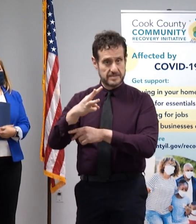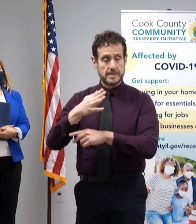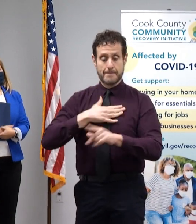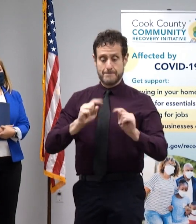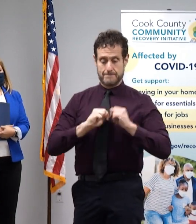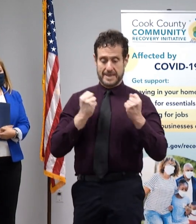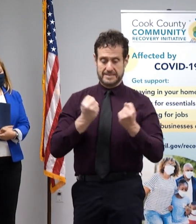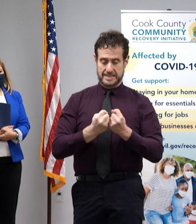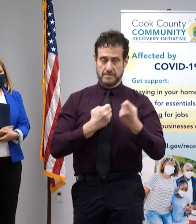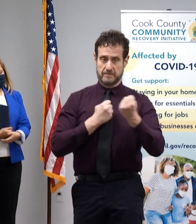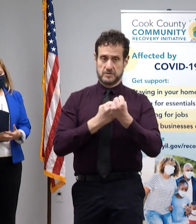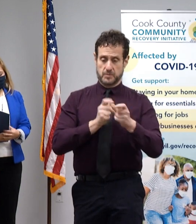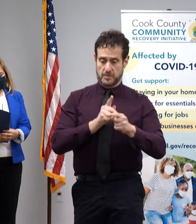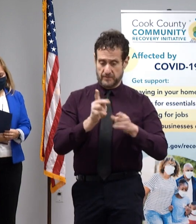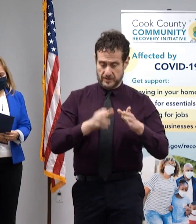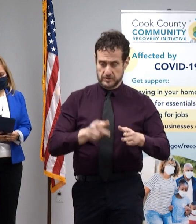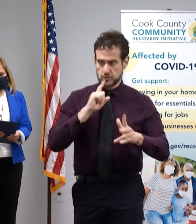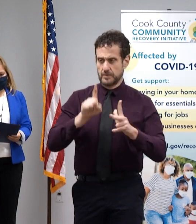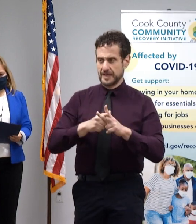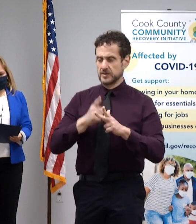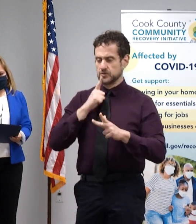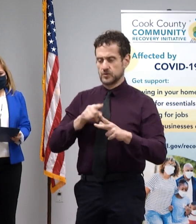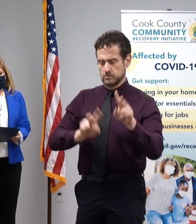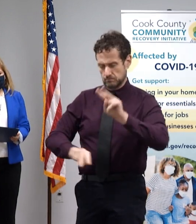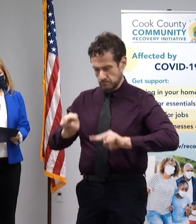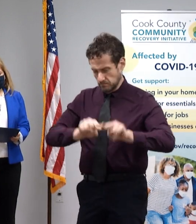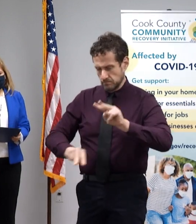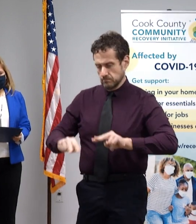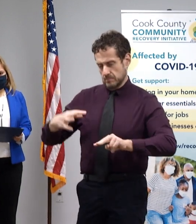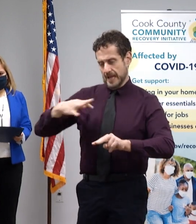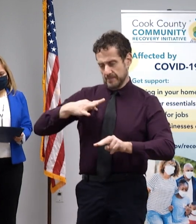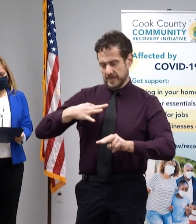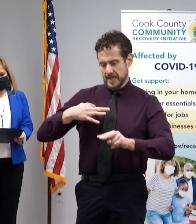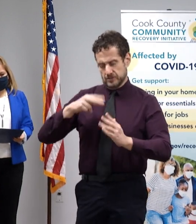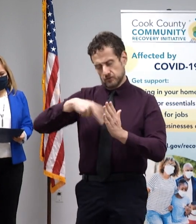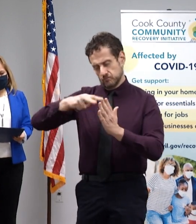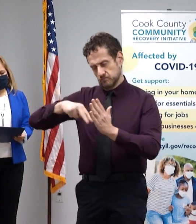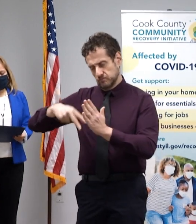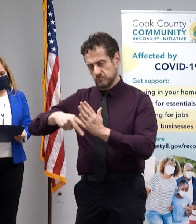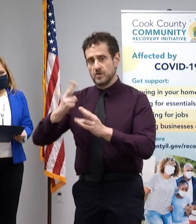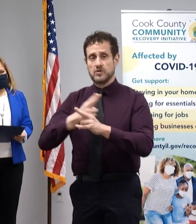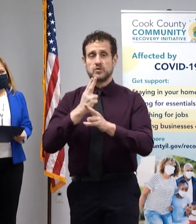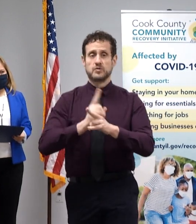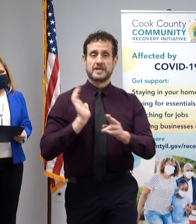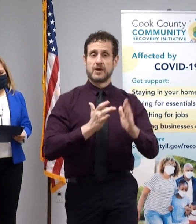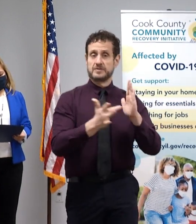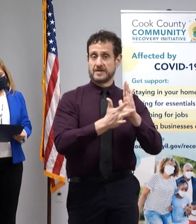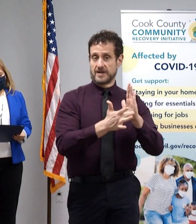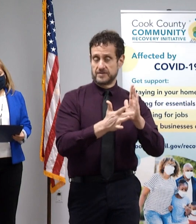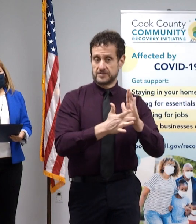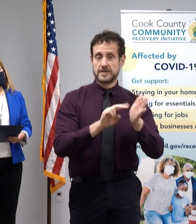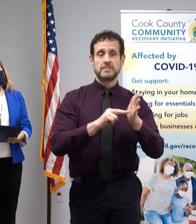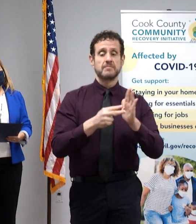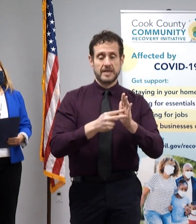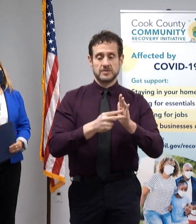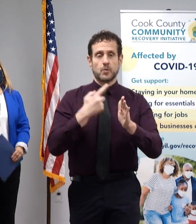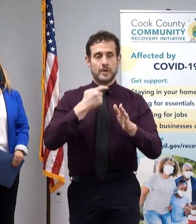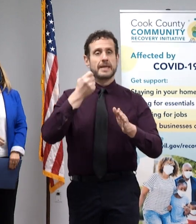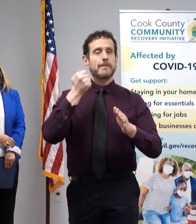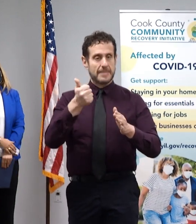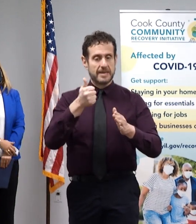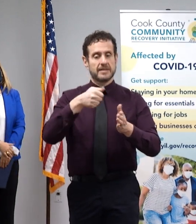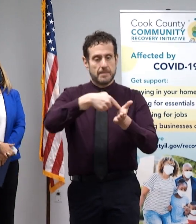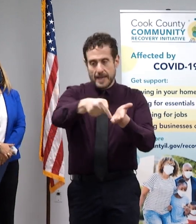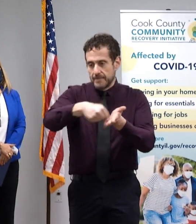dedicated support professionals will then begin to review applications. Using our technology platform, it allows for the immediate payout of